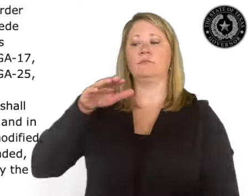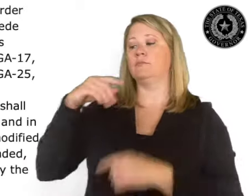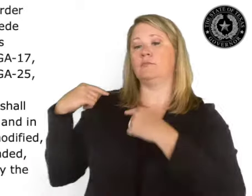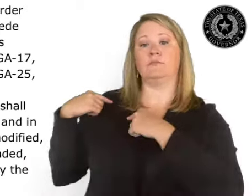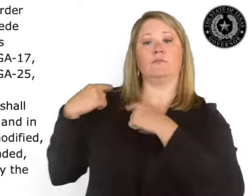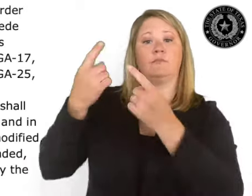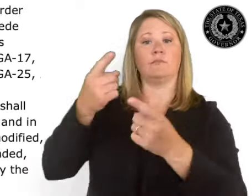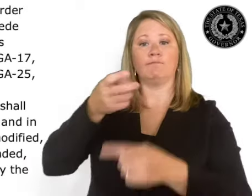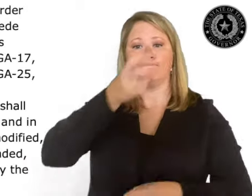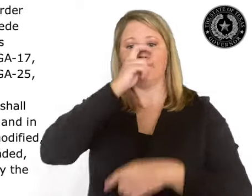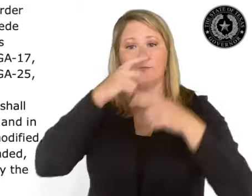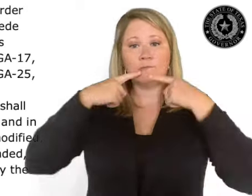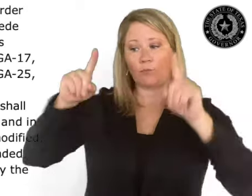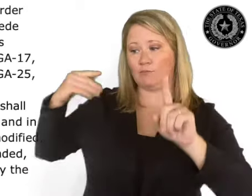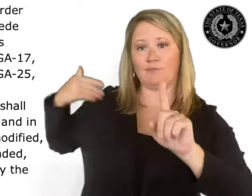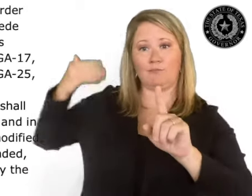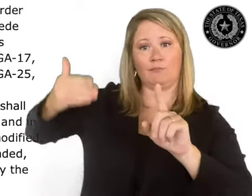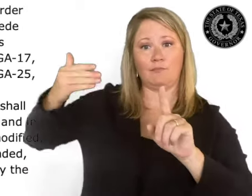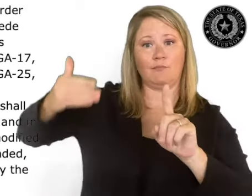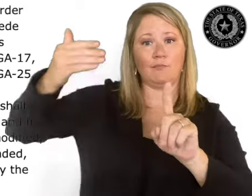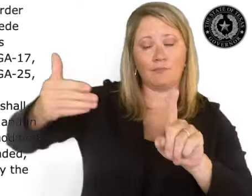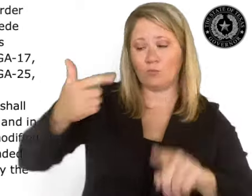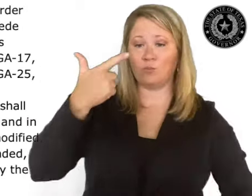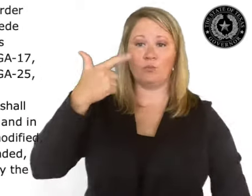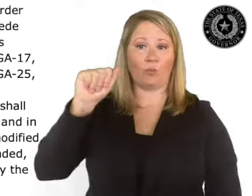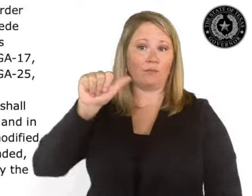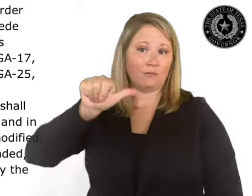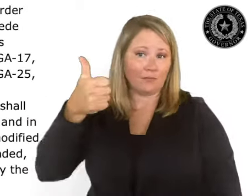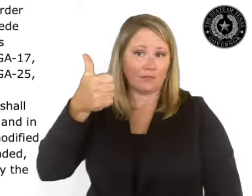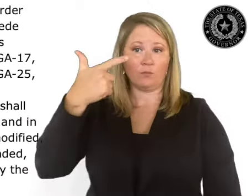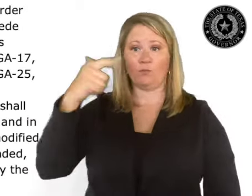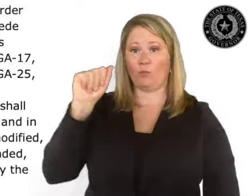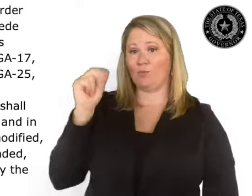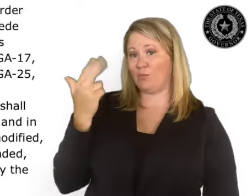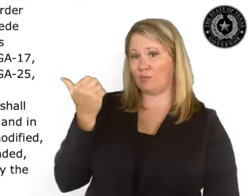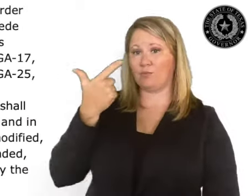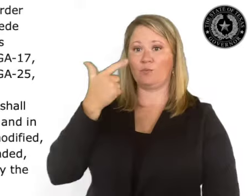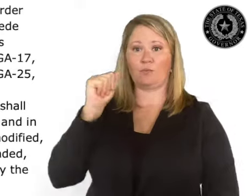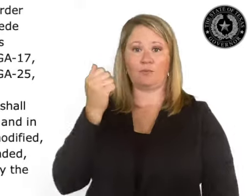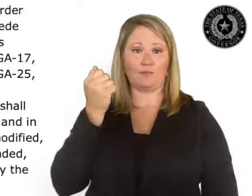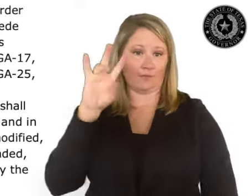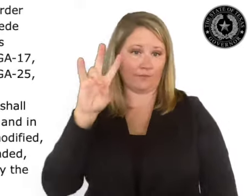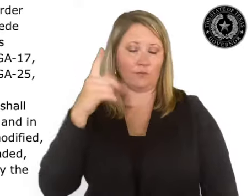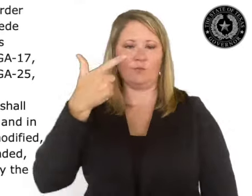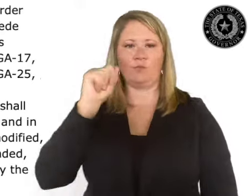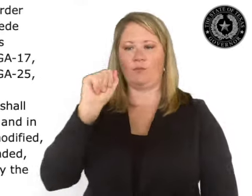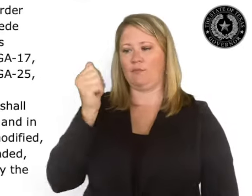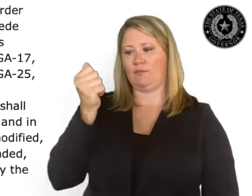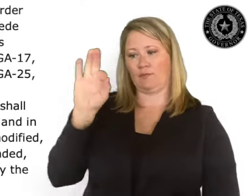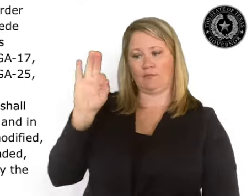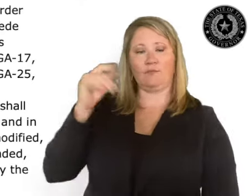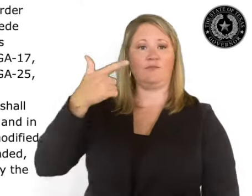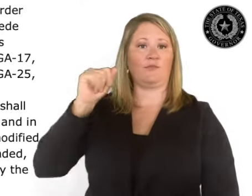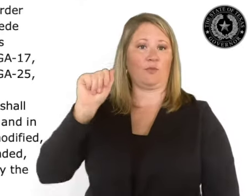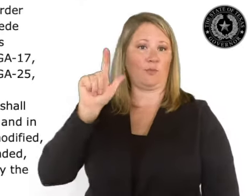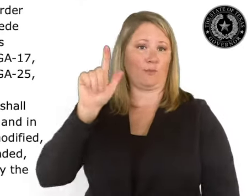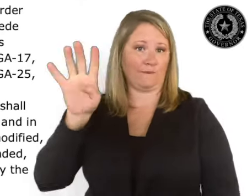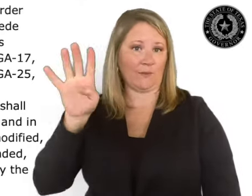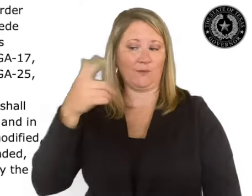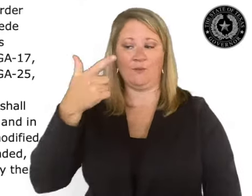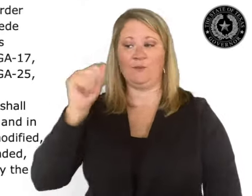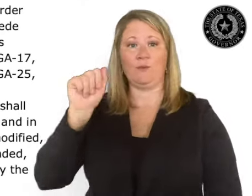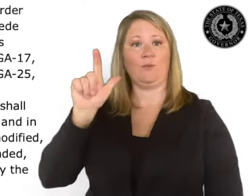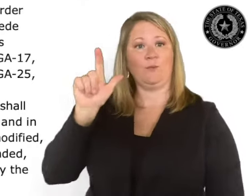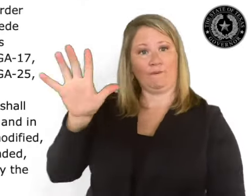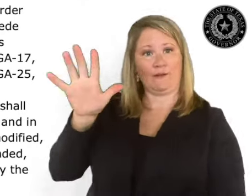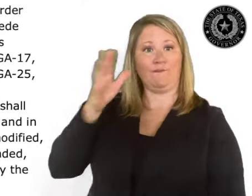This Executive Order does not supersede Executive Orders GA-10, GA-13, GA